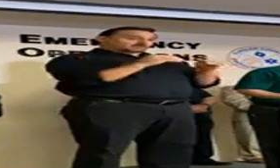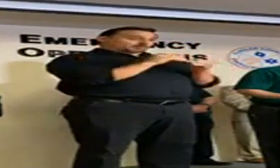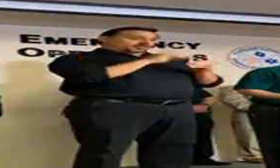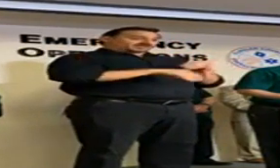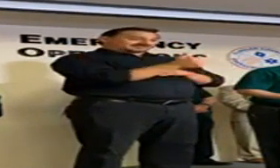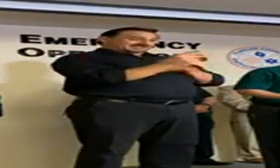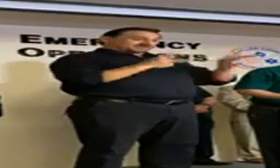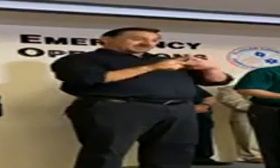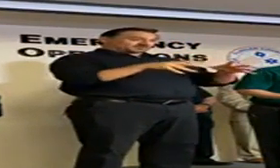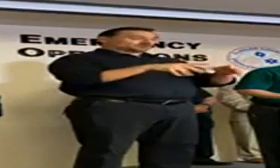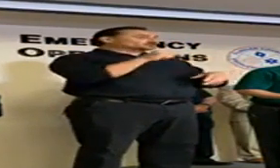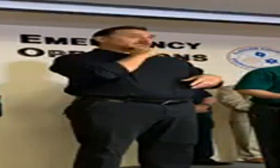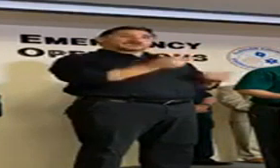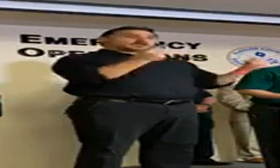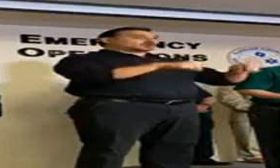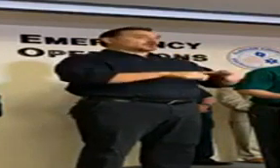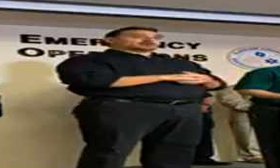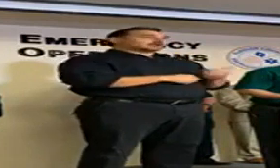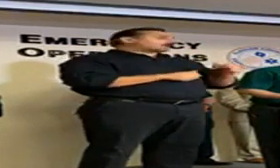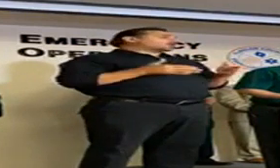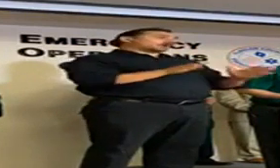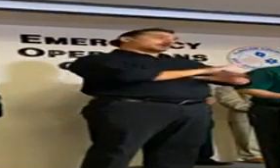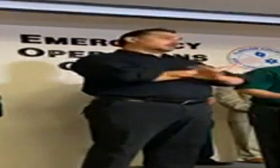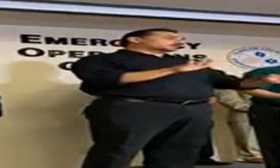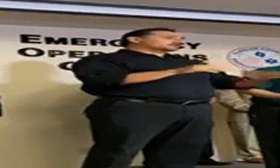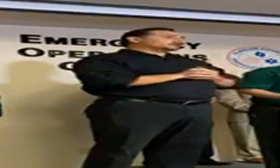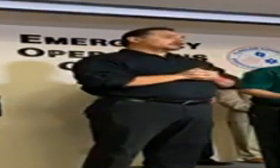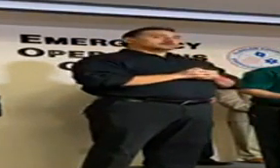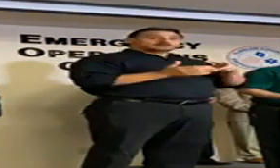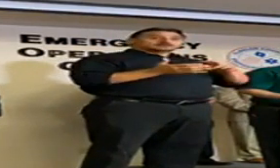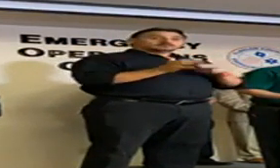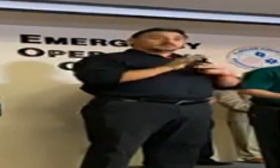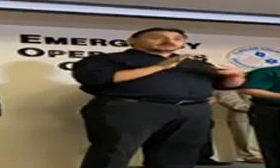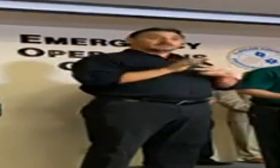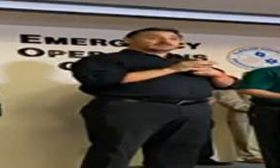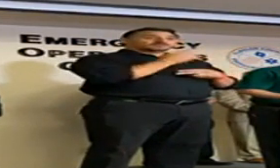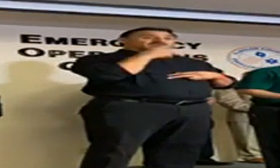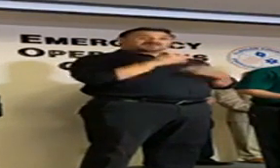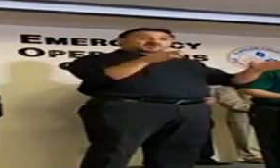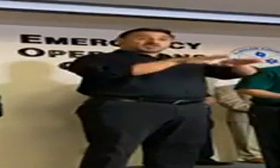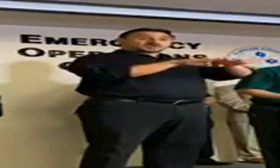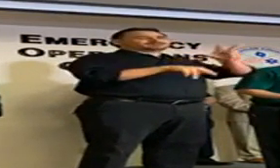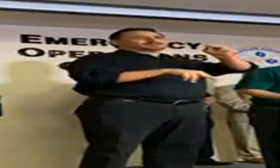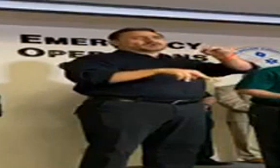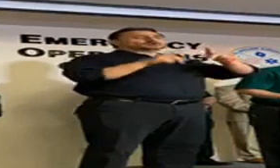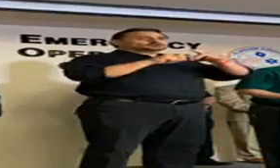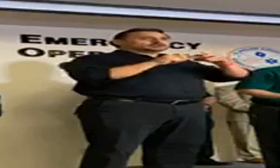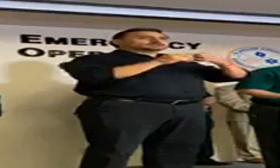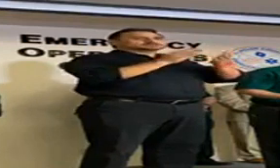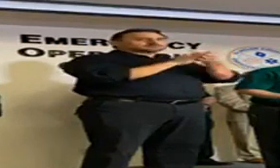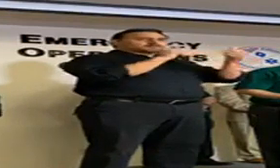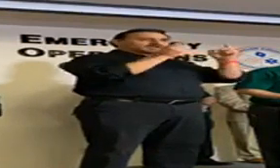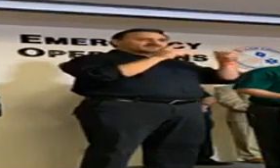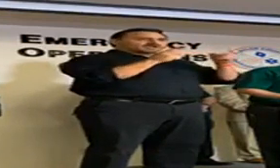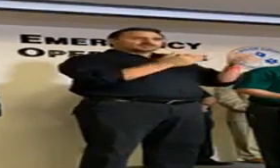should not occur in any way, shape or form. So does that mean a restaurant has to close? No. It means they should modify their service delivery